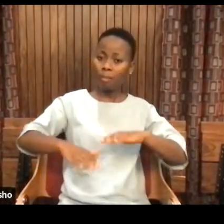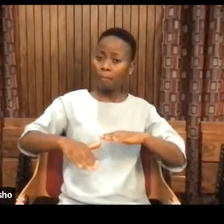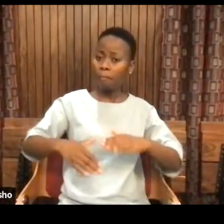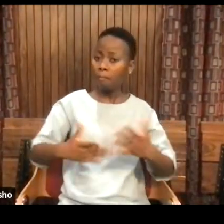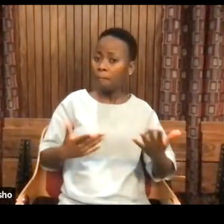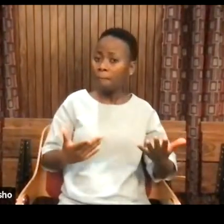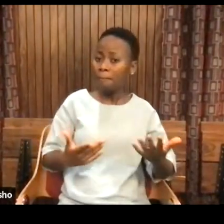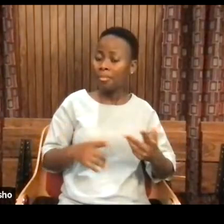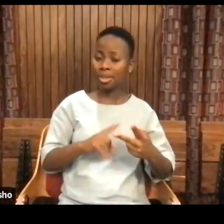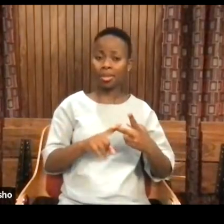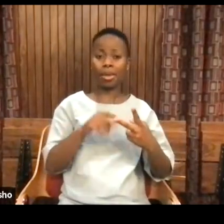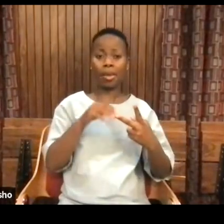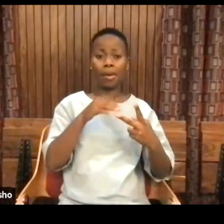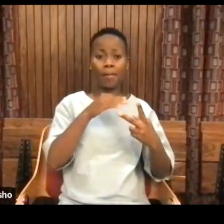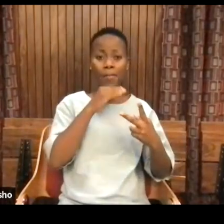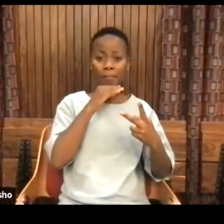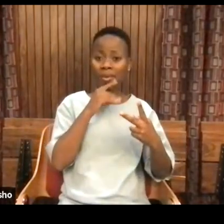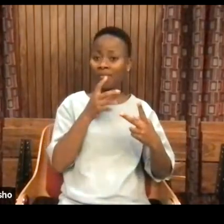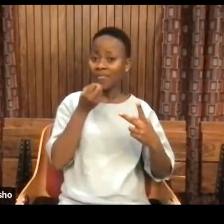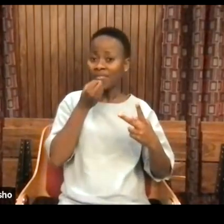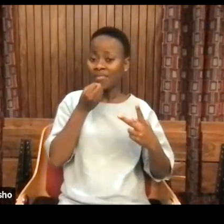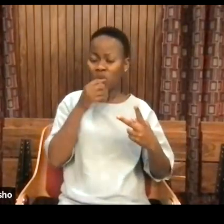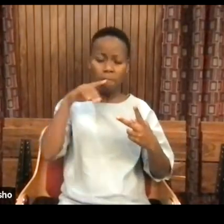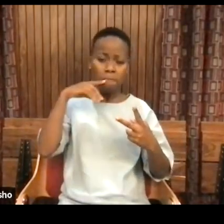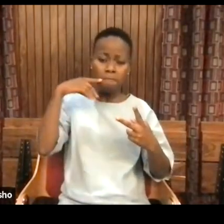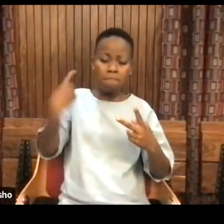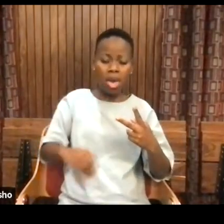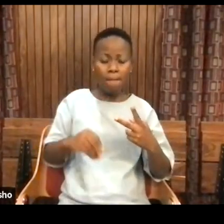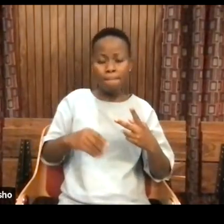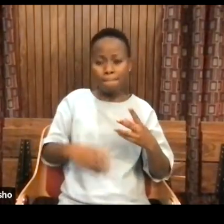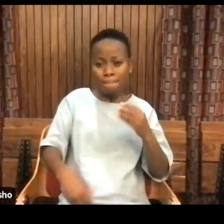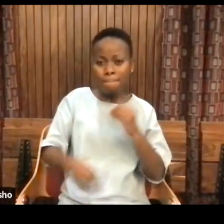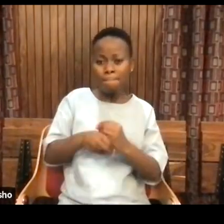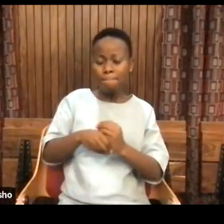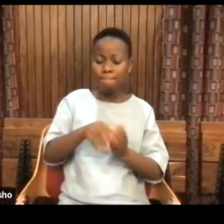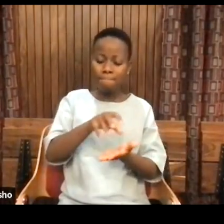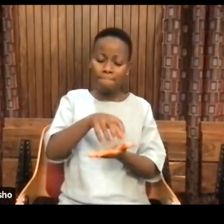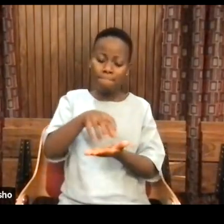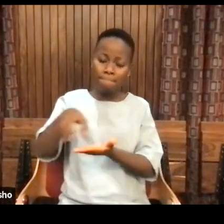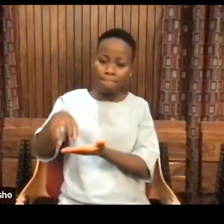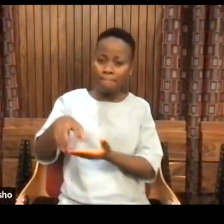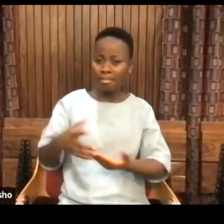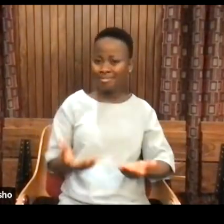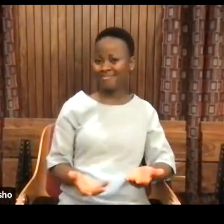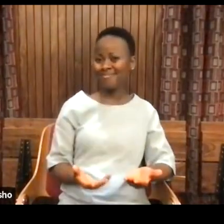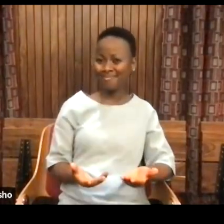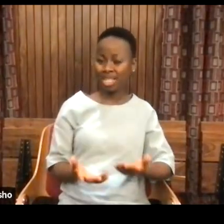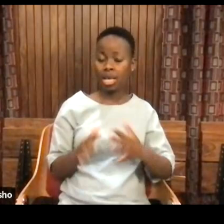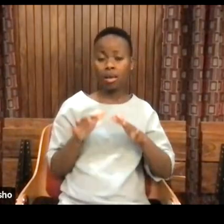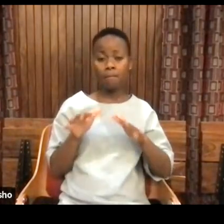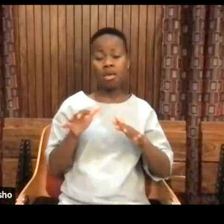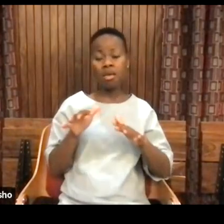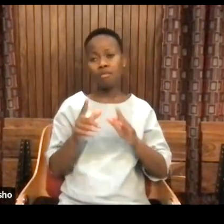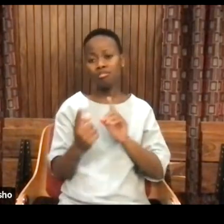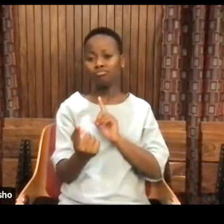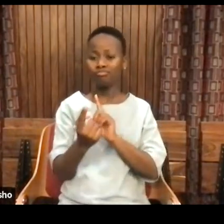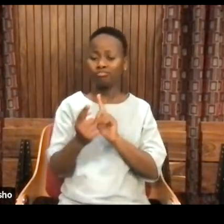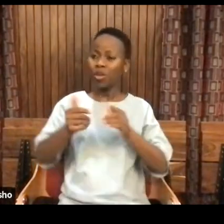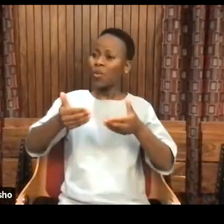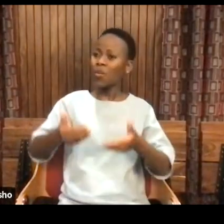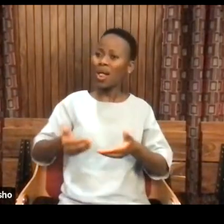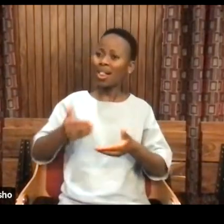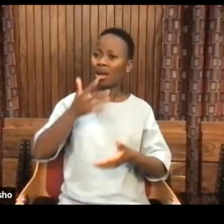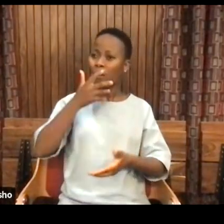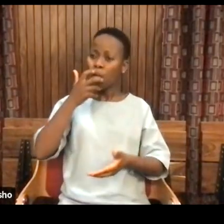have tasty food, have conviviality, people who welcome people, treat them with